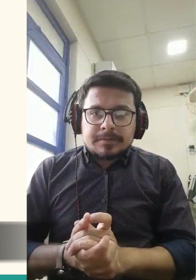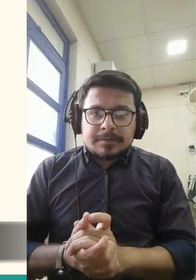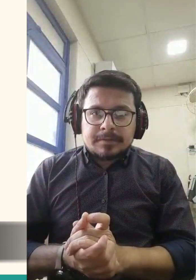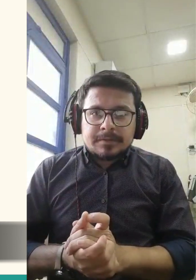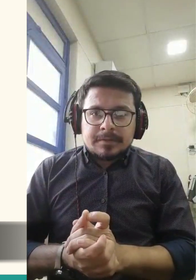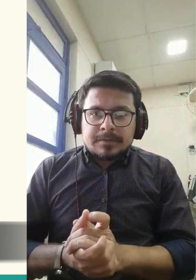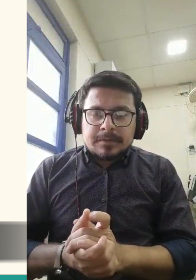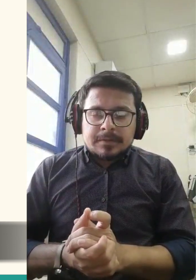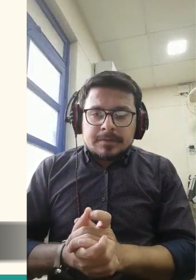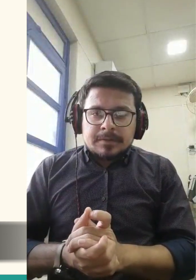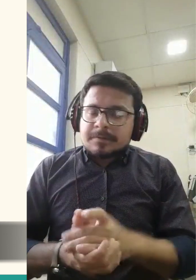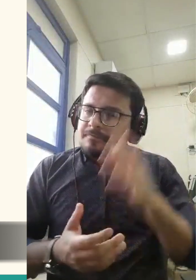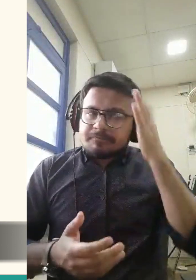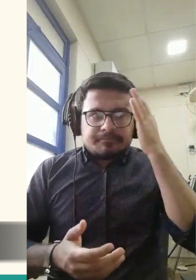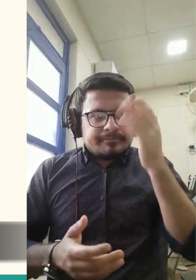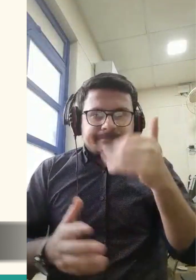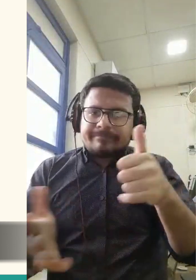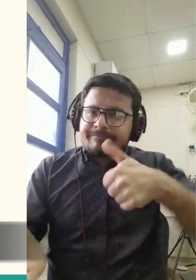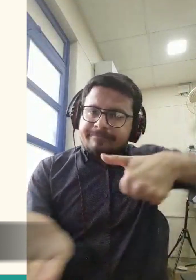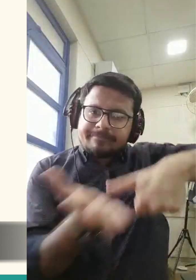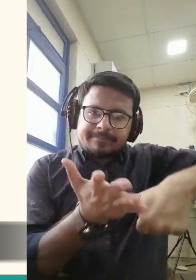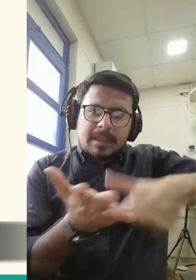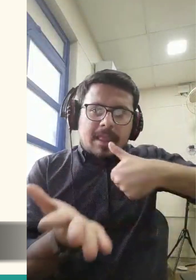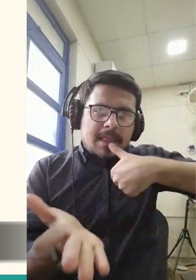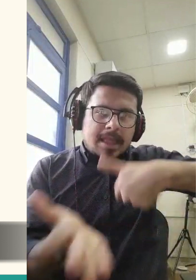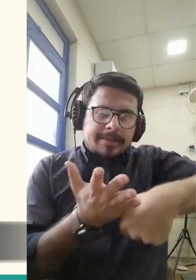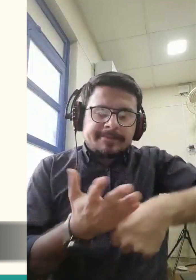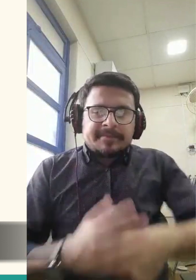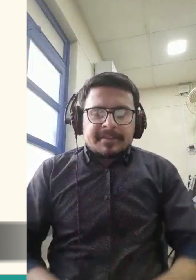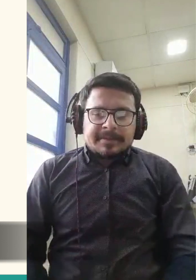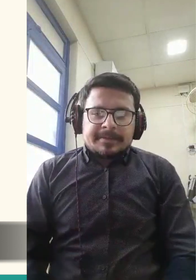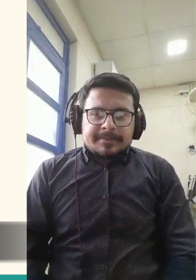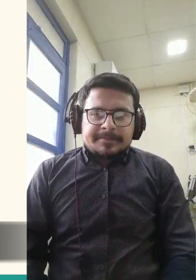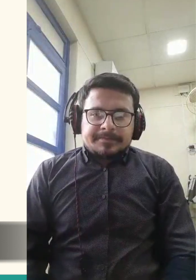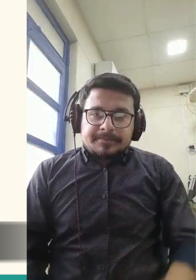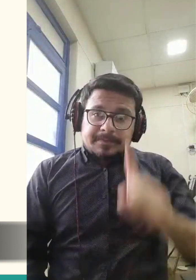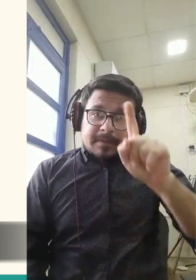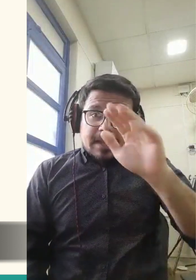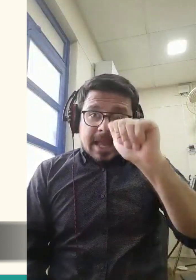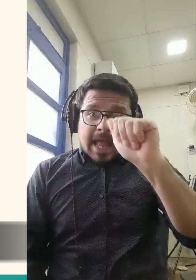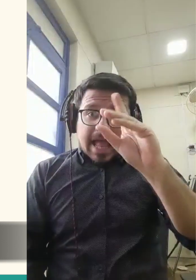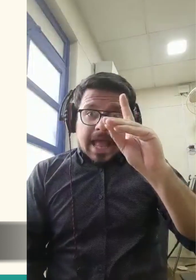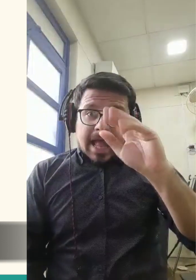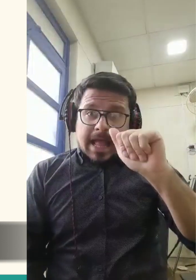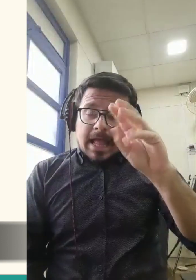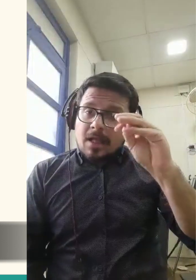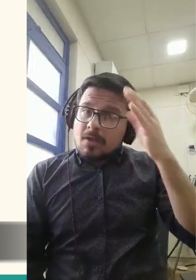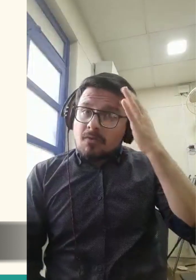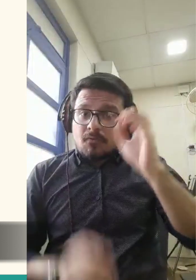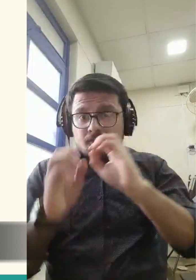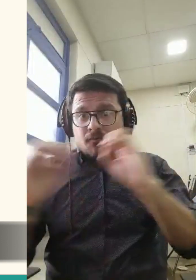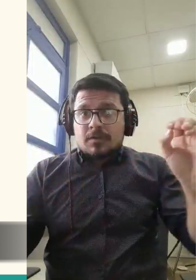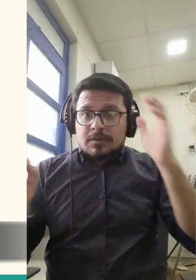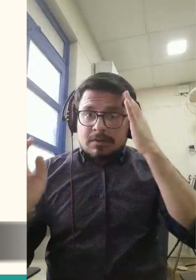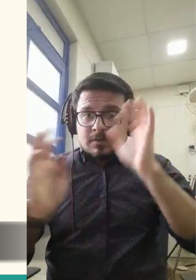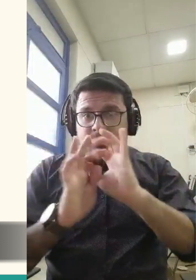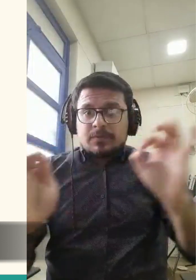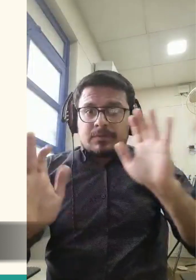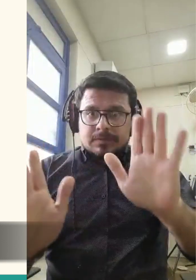Then Allah called the angels into an assembly and challenged them to describe even